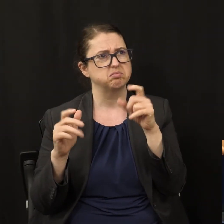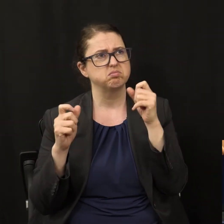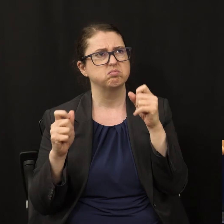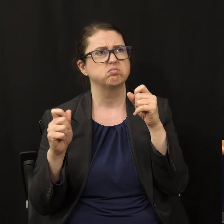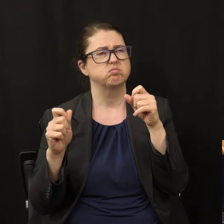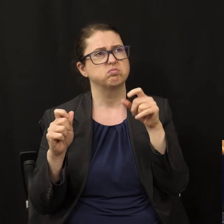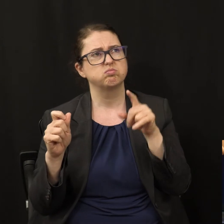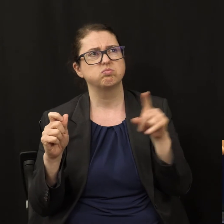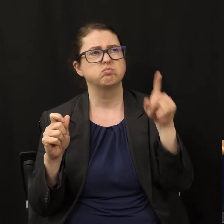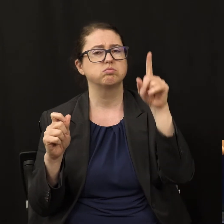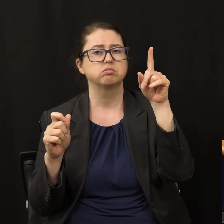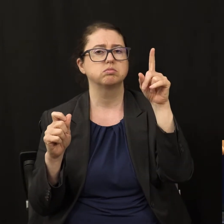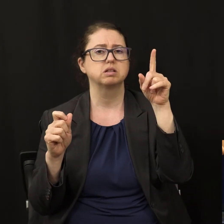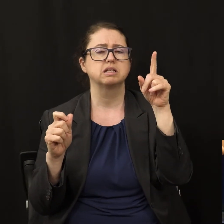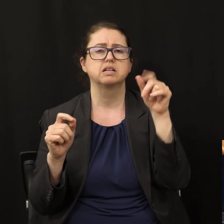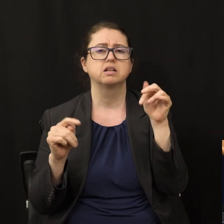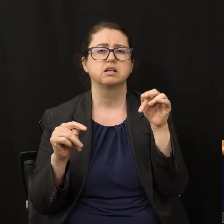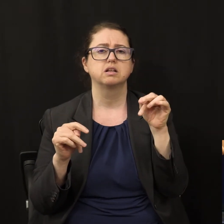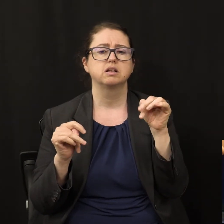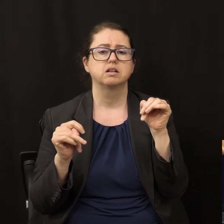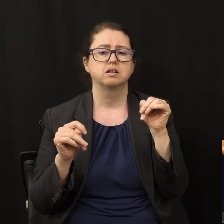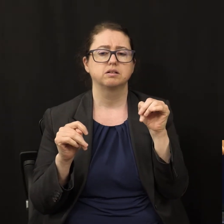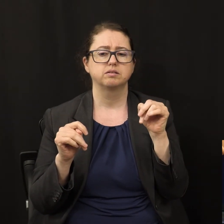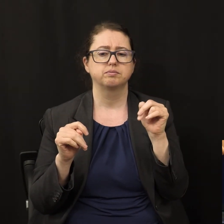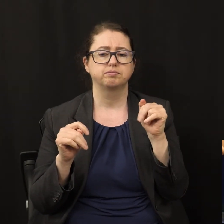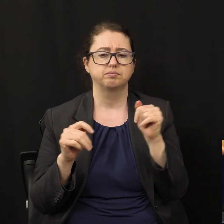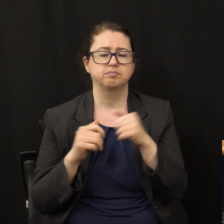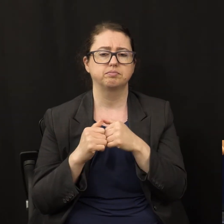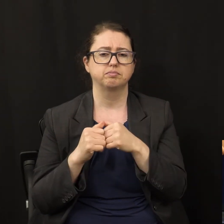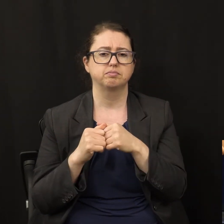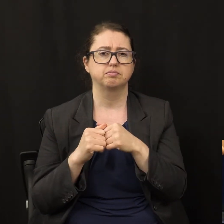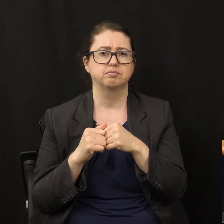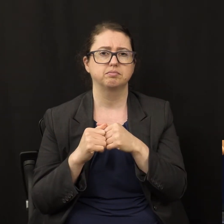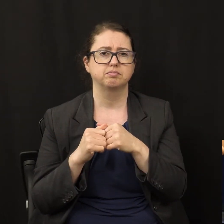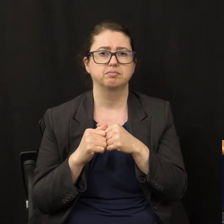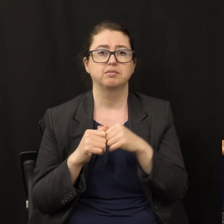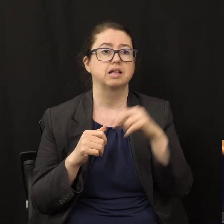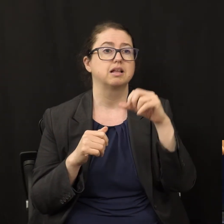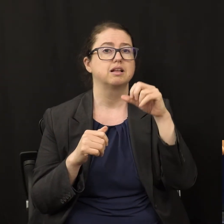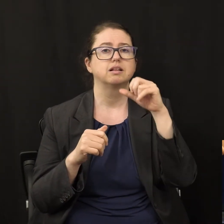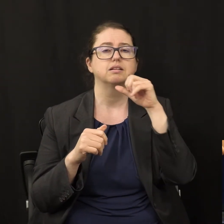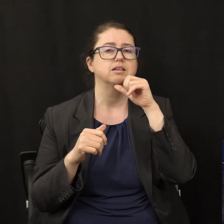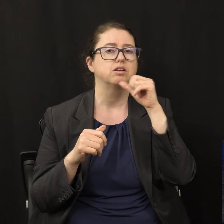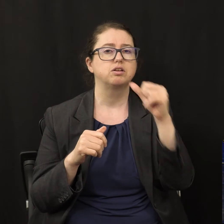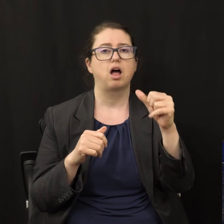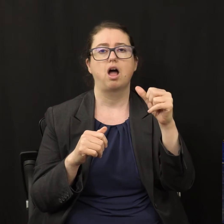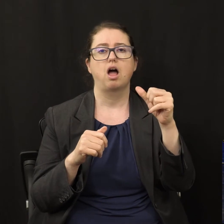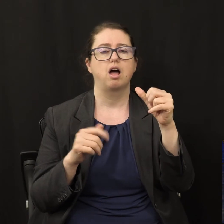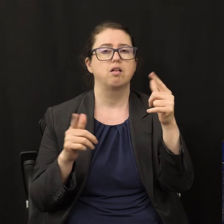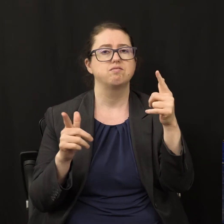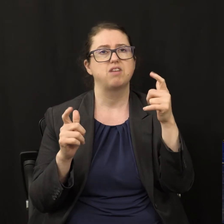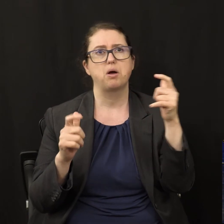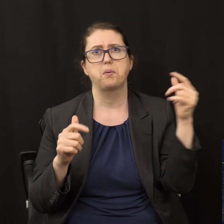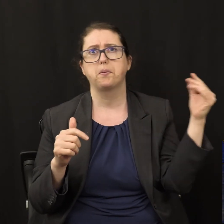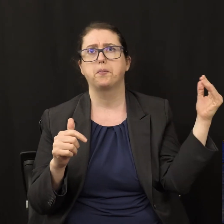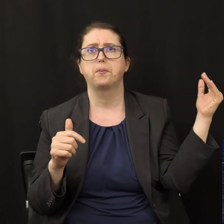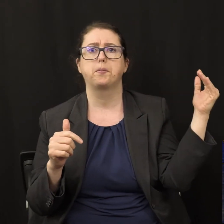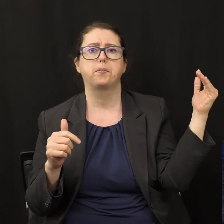not, you know, hydroplaning through heaven. This is not talking about,